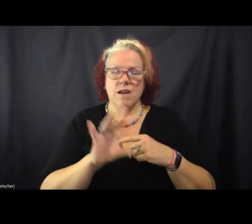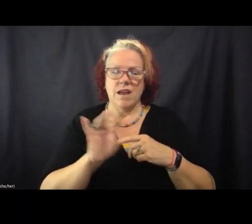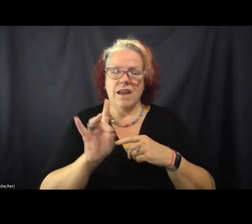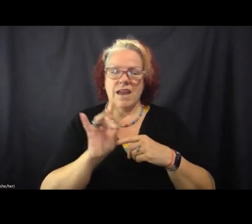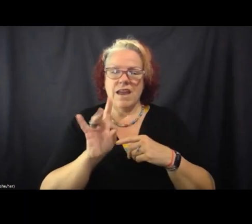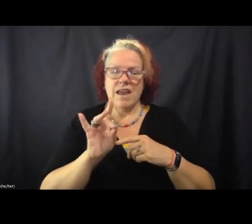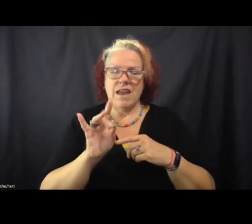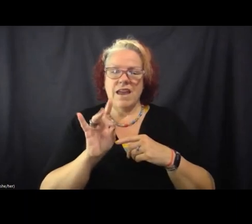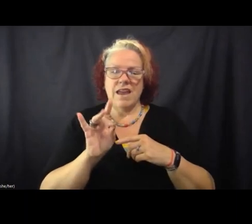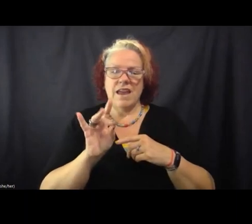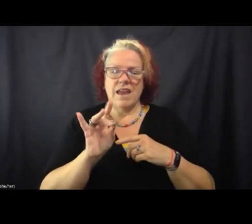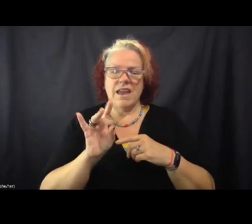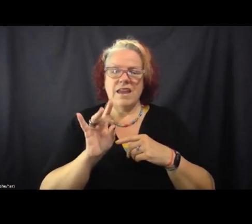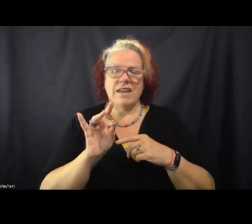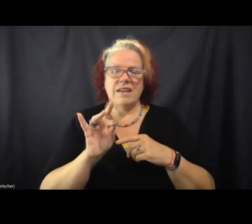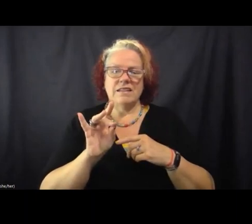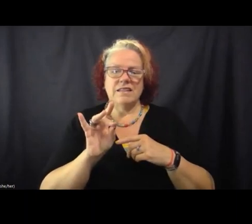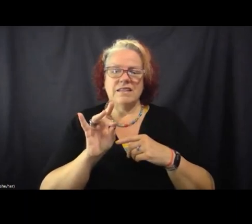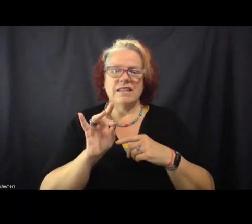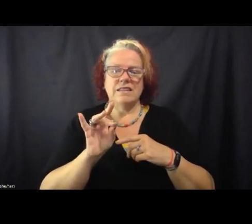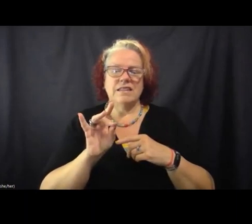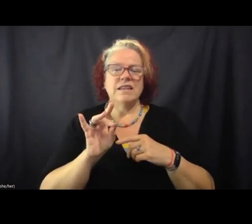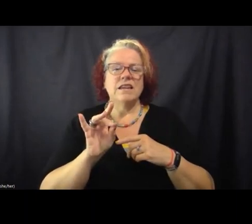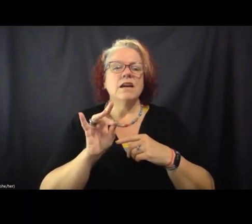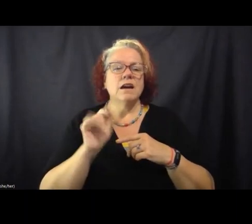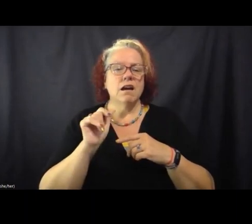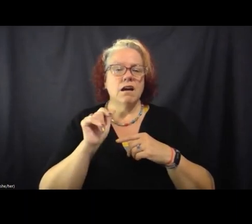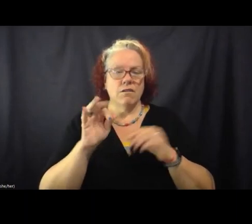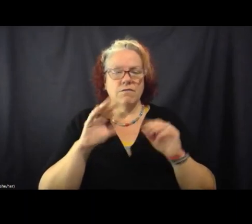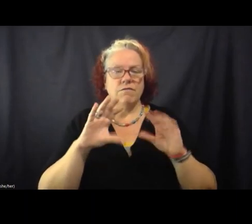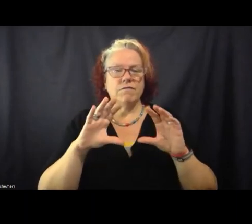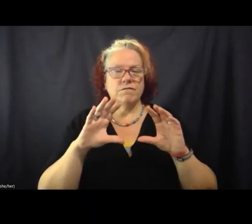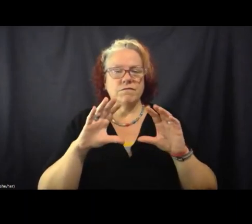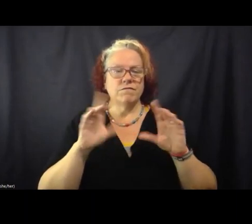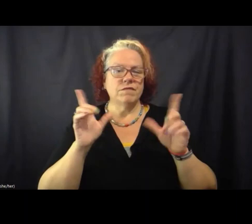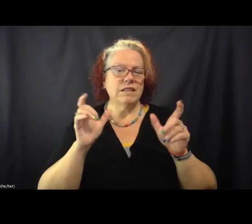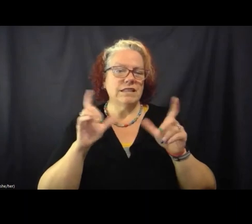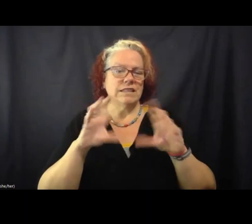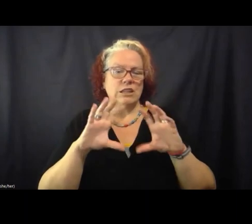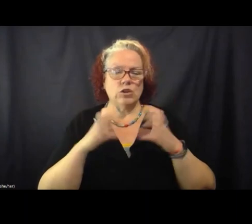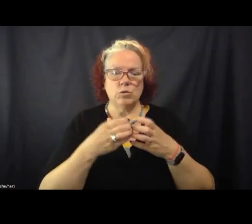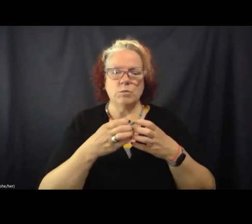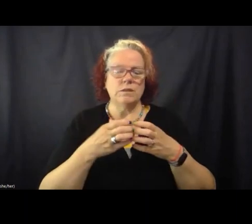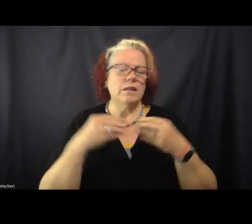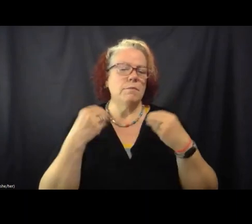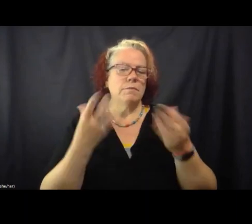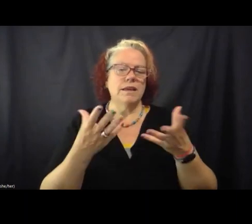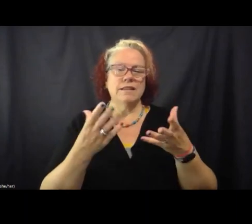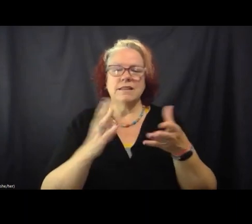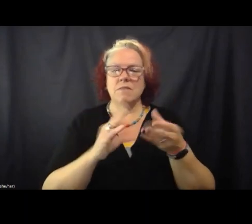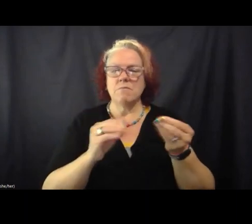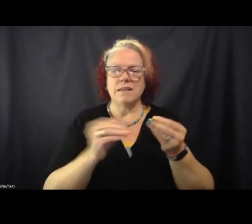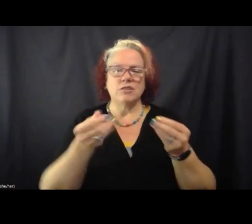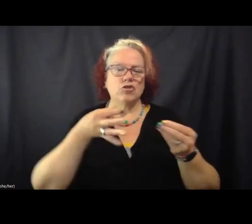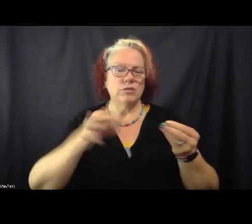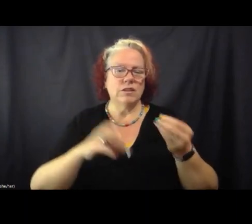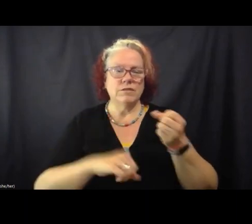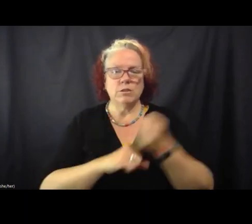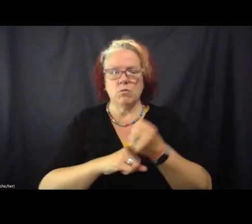regional prisons that are in its listening range, that plays messages of support from loved ones on